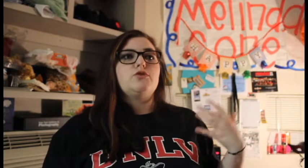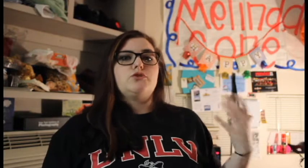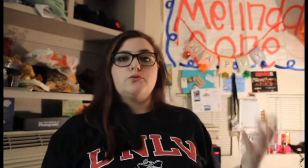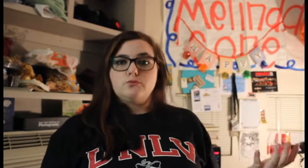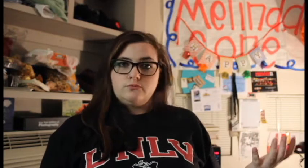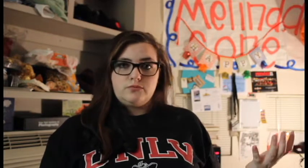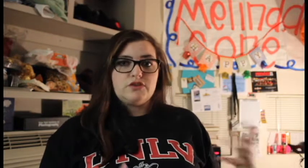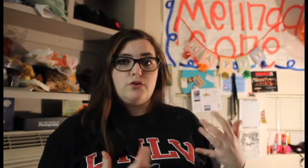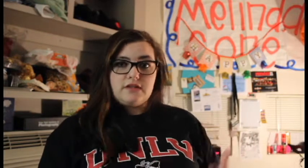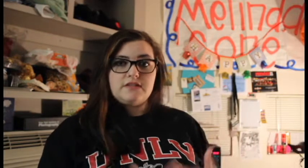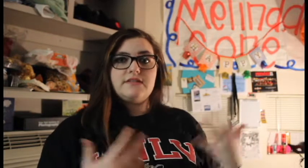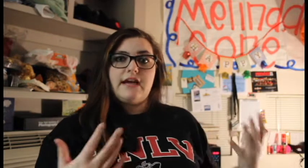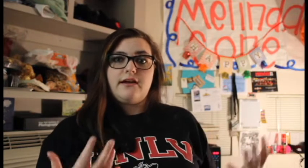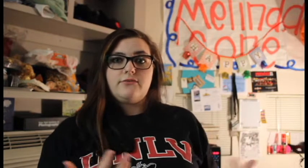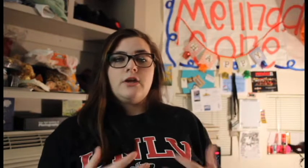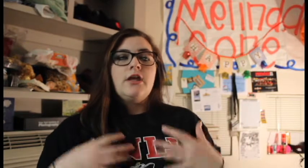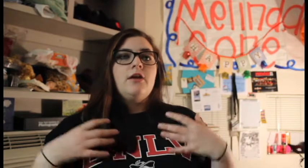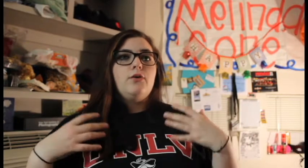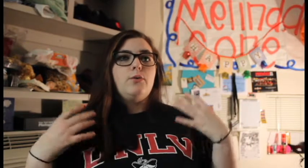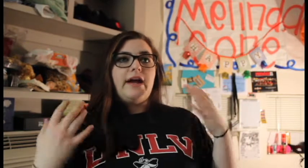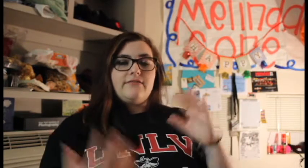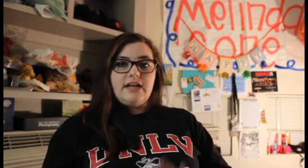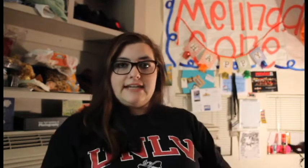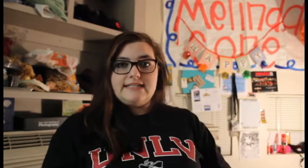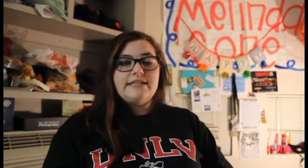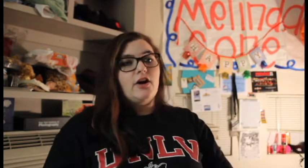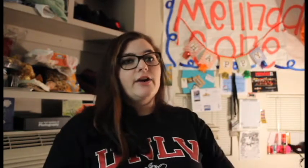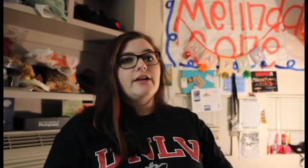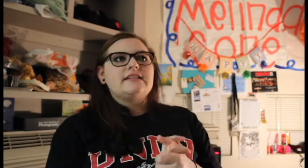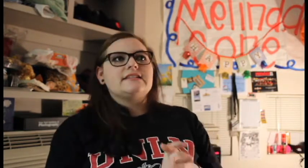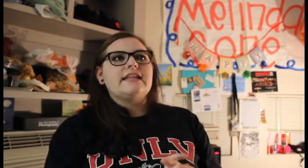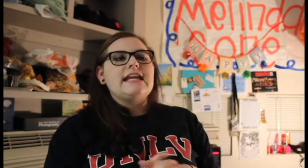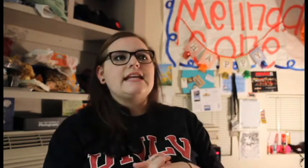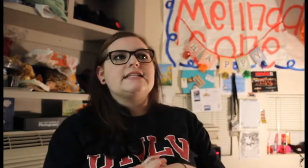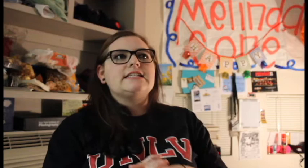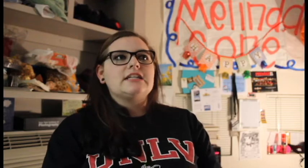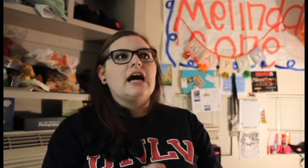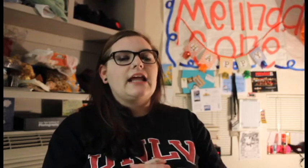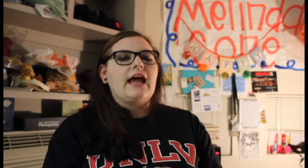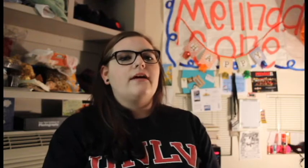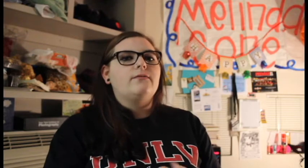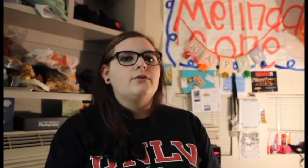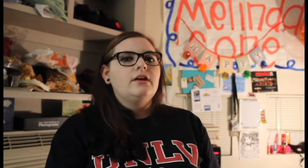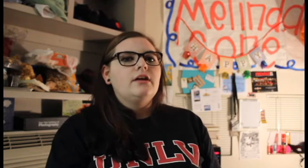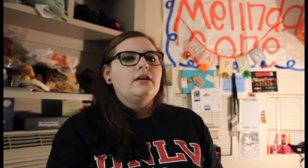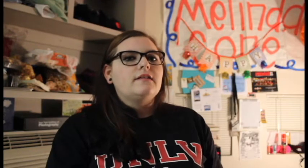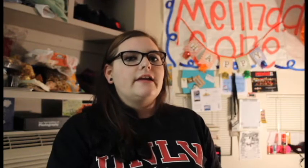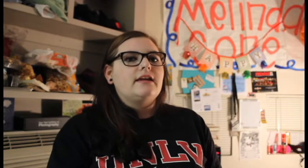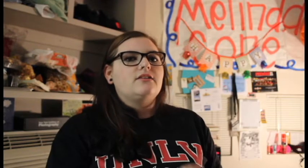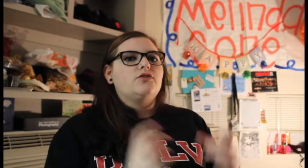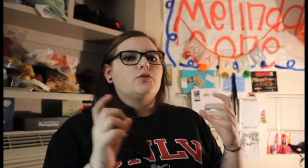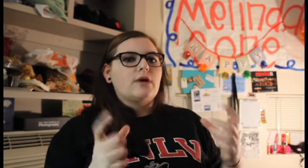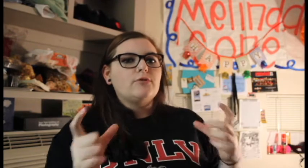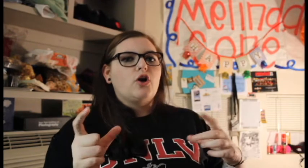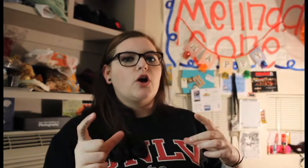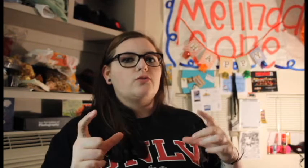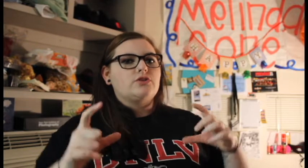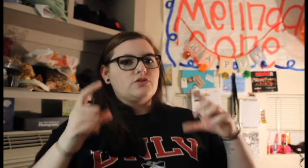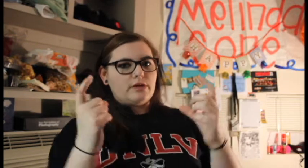to students and staff who have an ID card. This lady did not have like the rebel card which is what